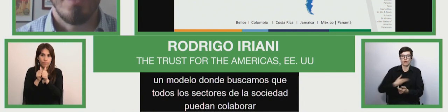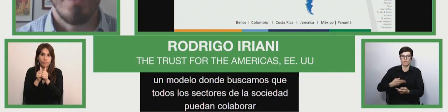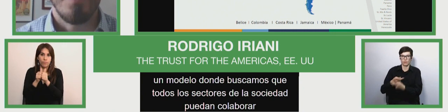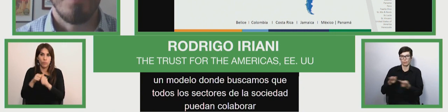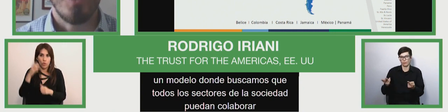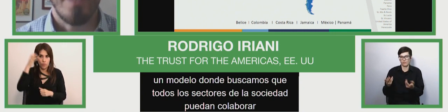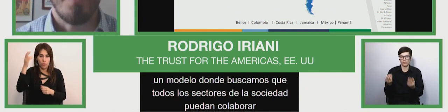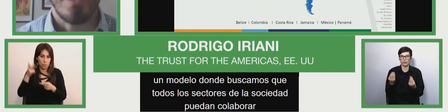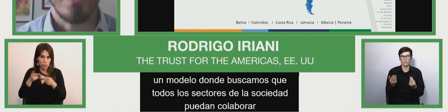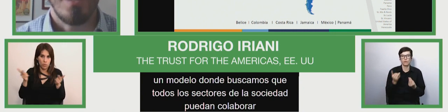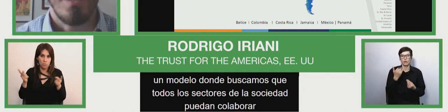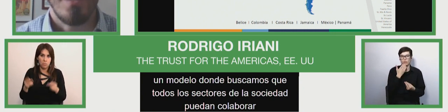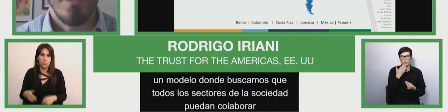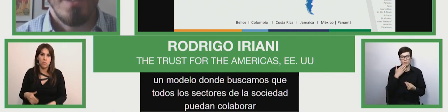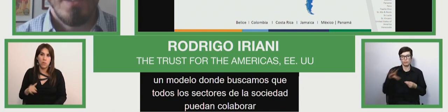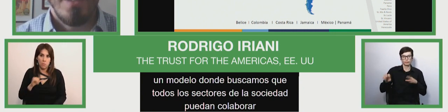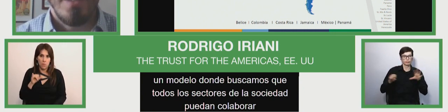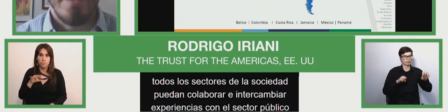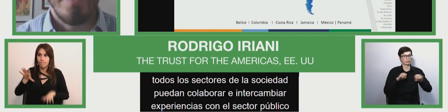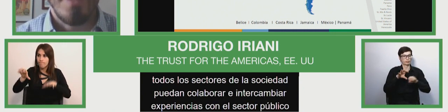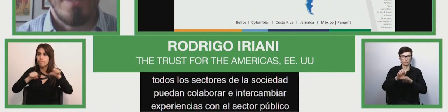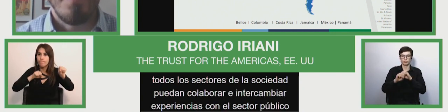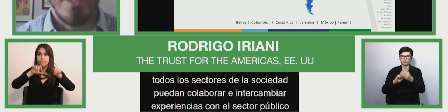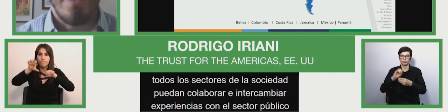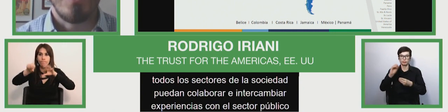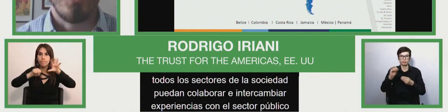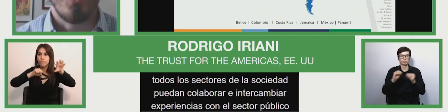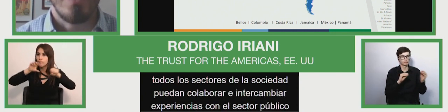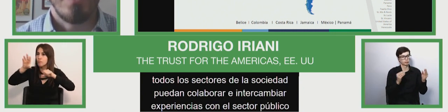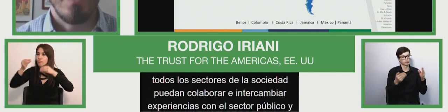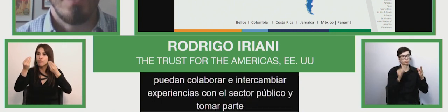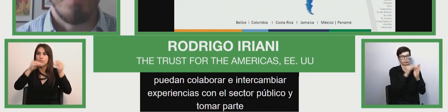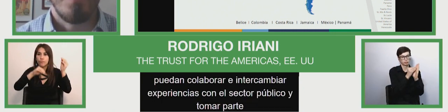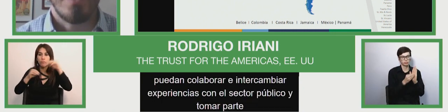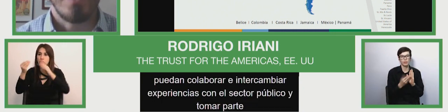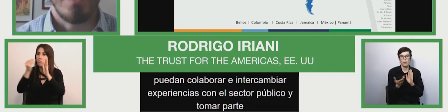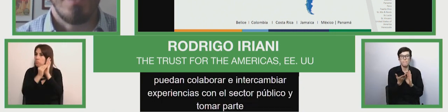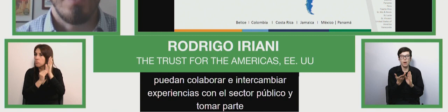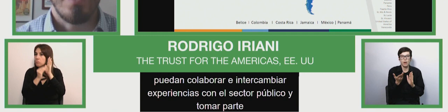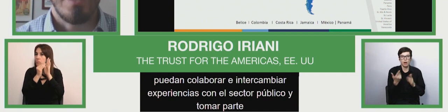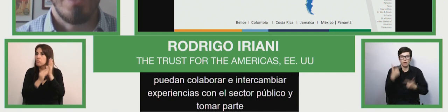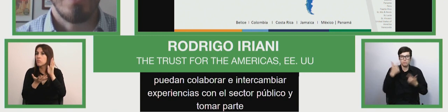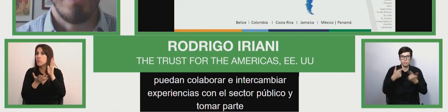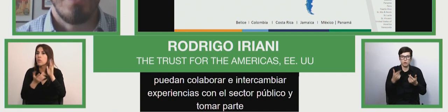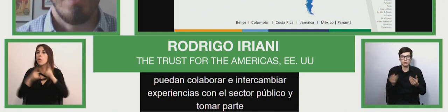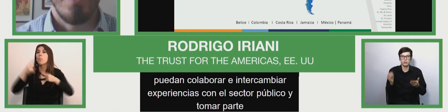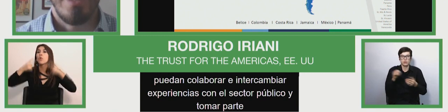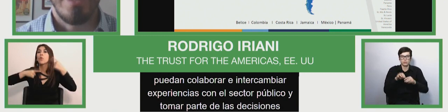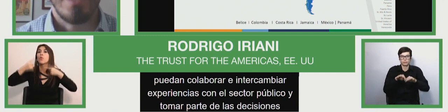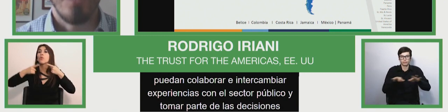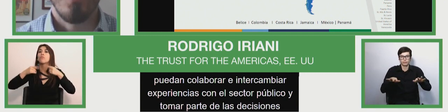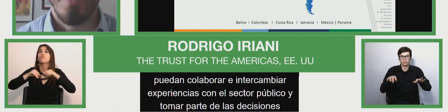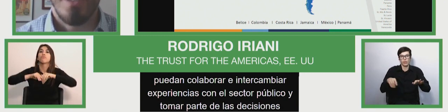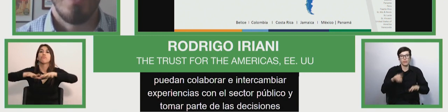where we have all the projects of society that may collaborate and exchange experiences with the public